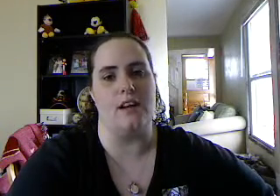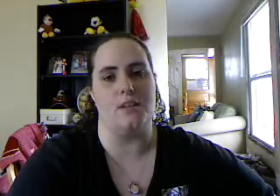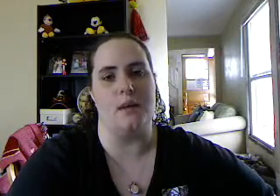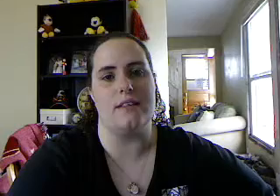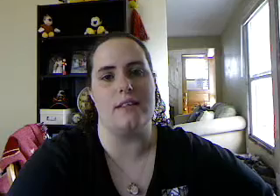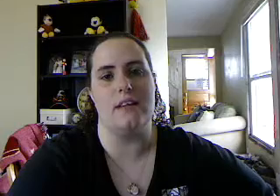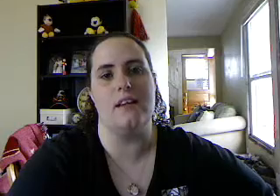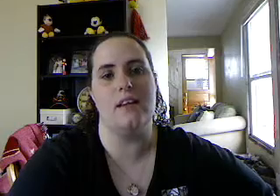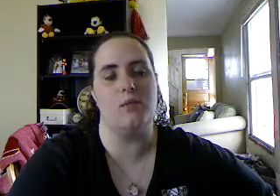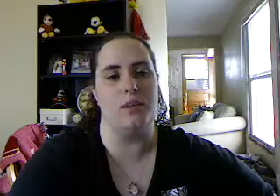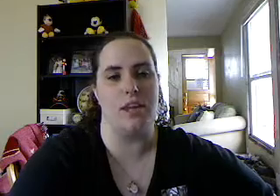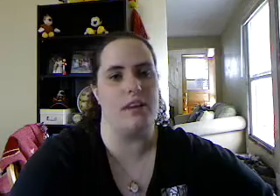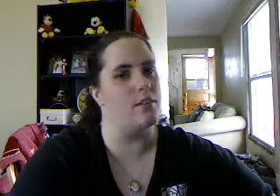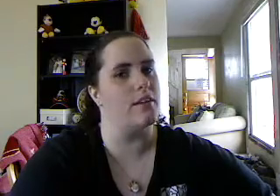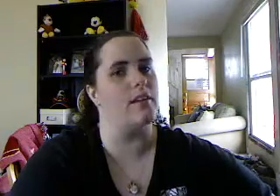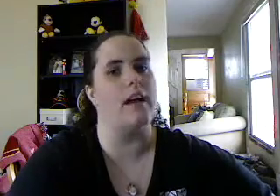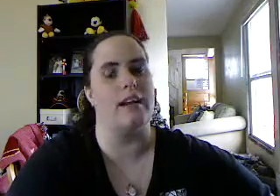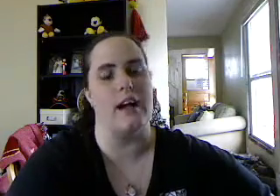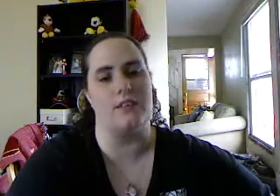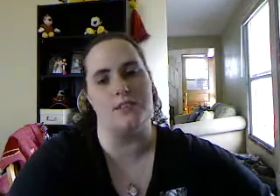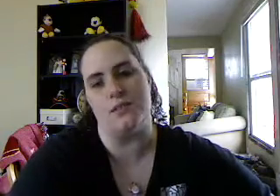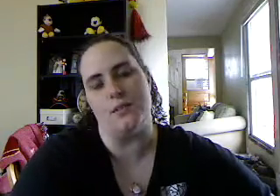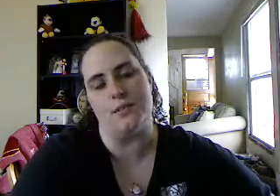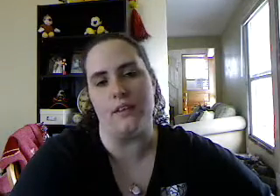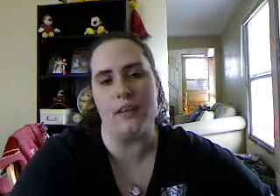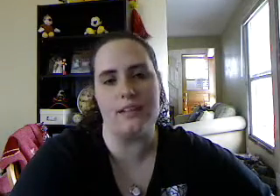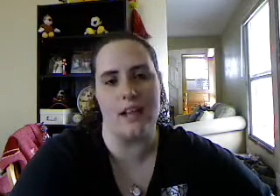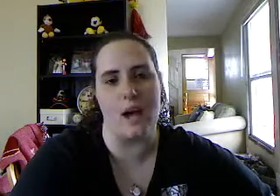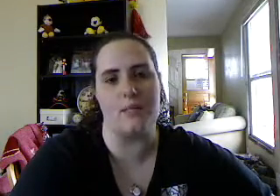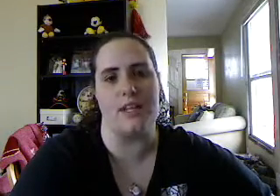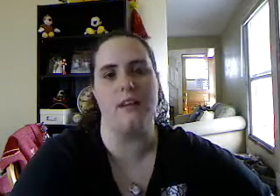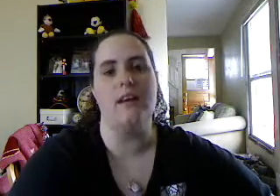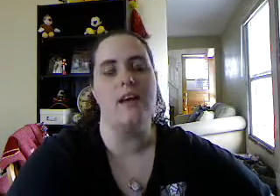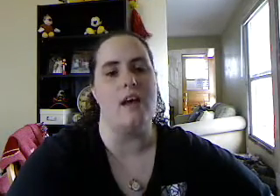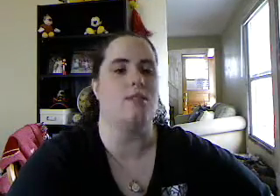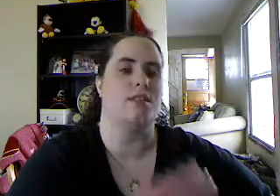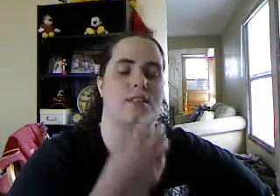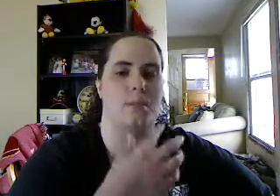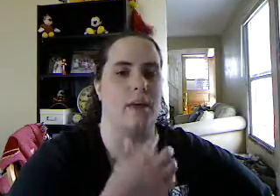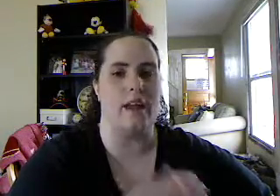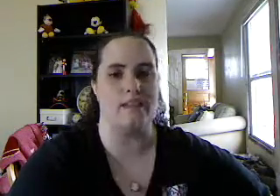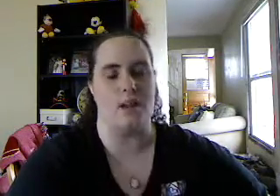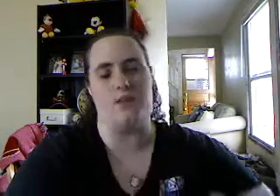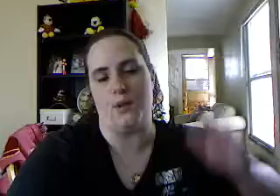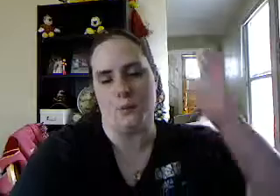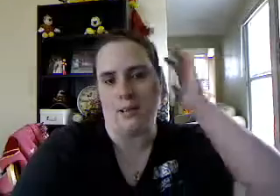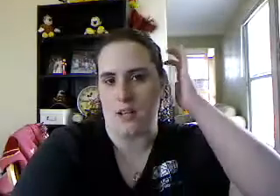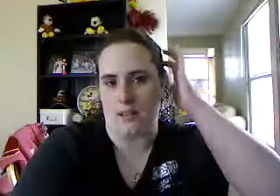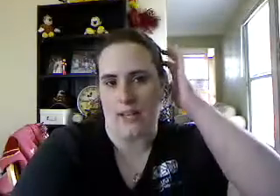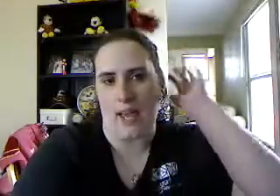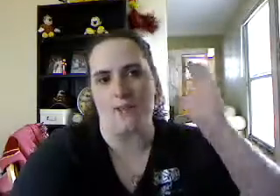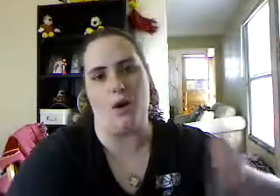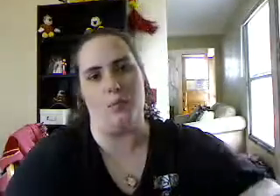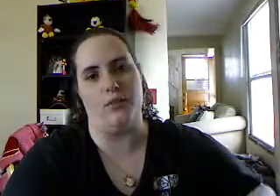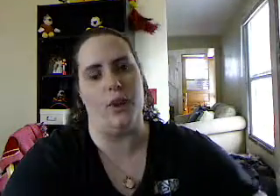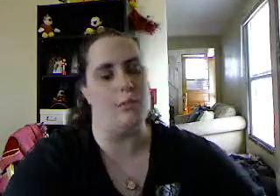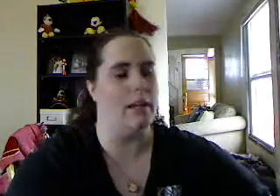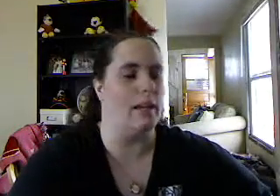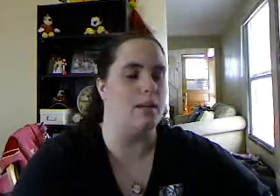-nausea medicine, which I don't think a lot of doctors do. So that is an option. It was just a pill I dissolved under my tongue, like, a half hour before I began